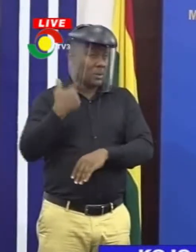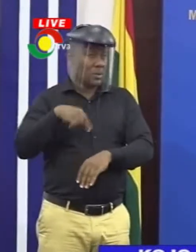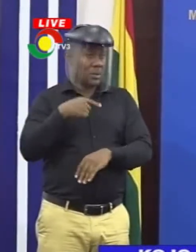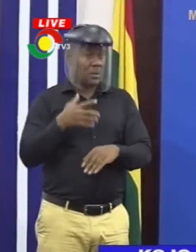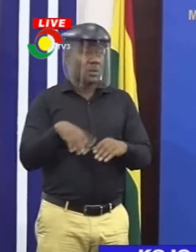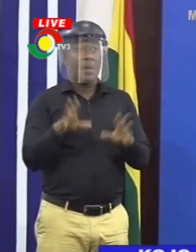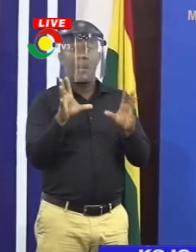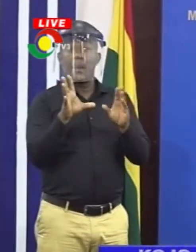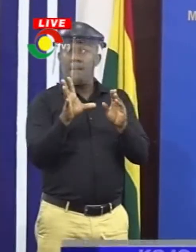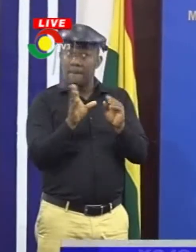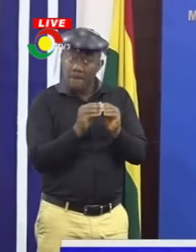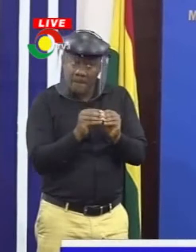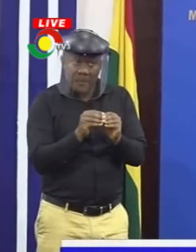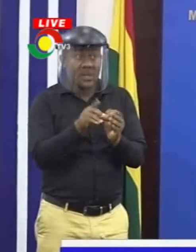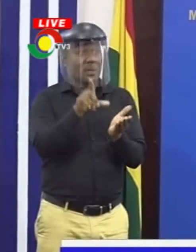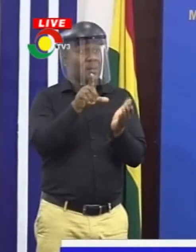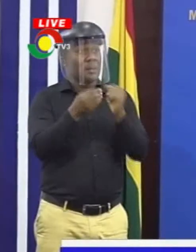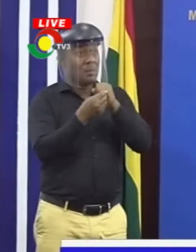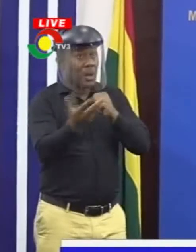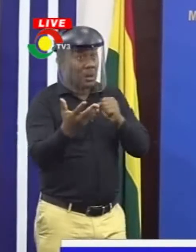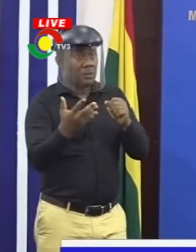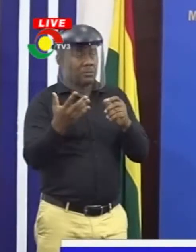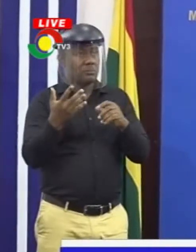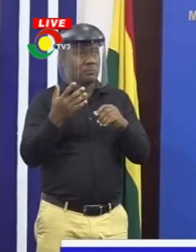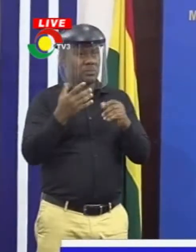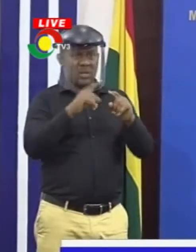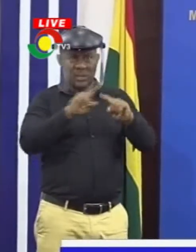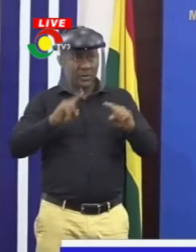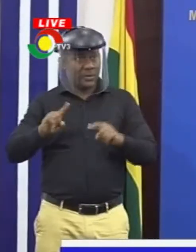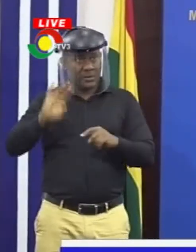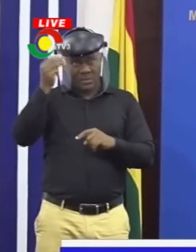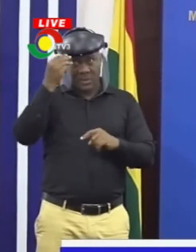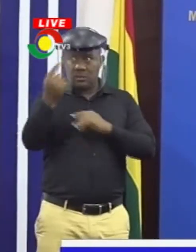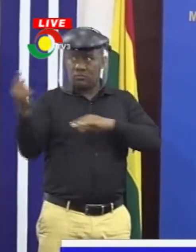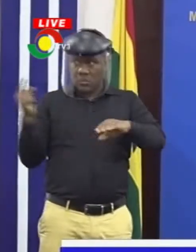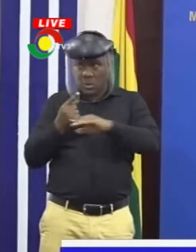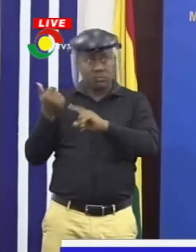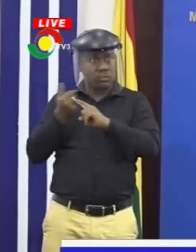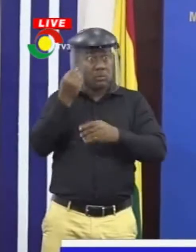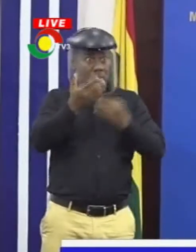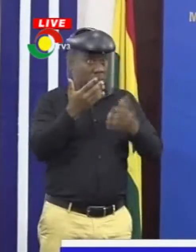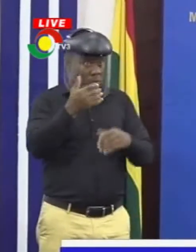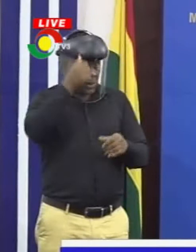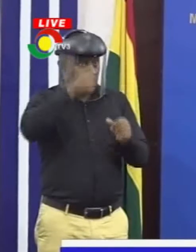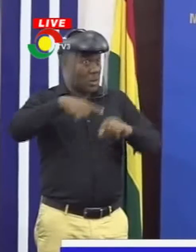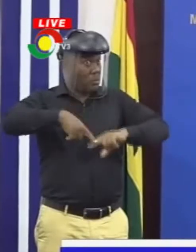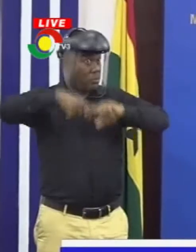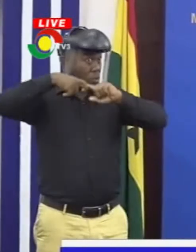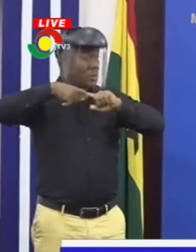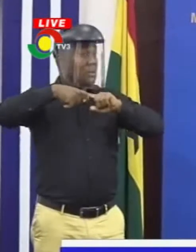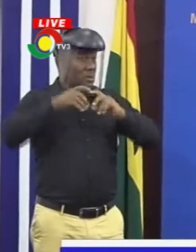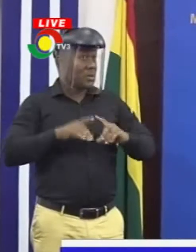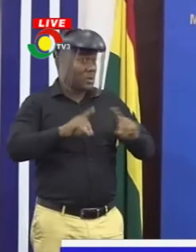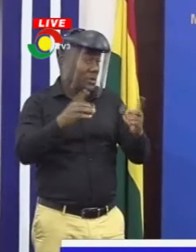Meet the Press series, where various ministers come and give an update of what is happening in their sector. You recall that we suspended it when